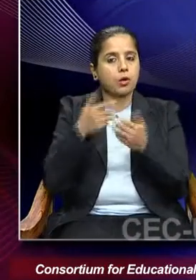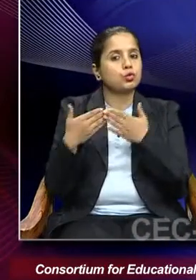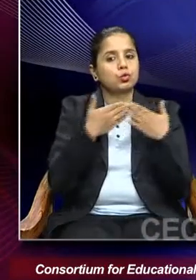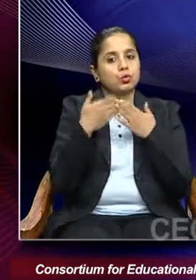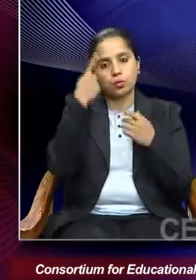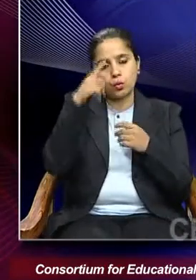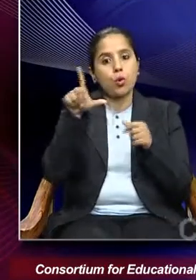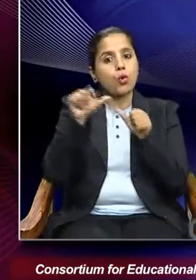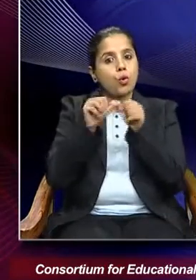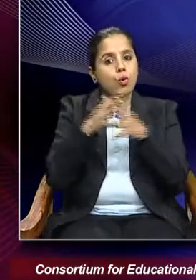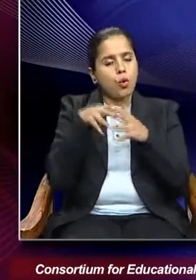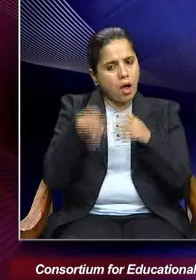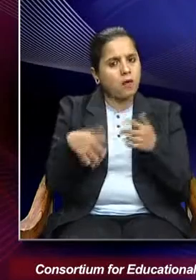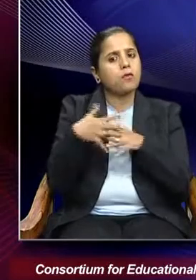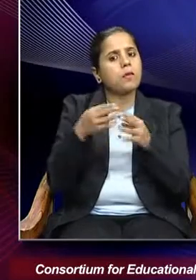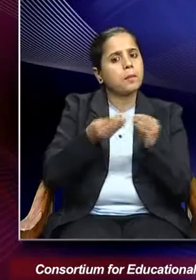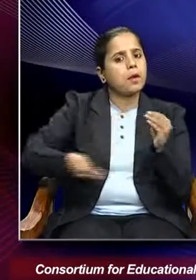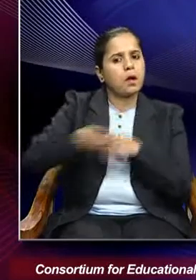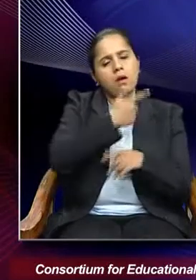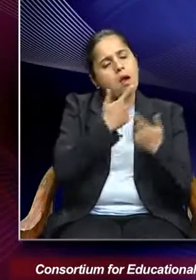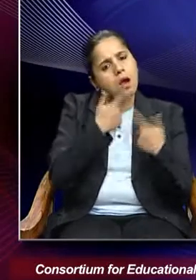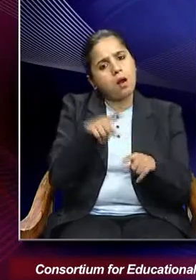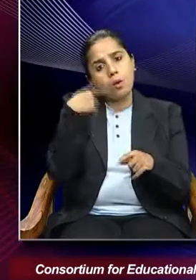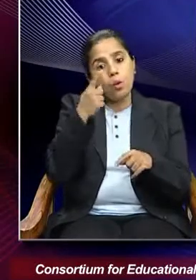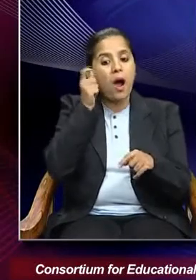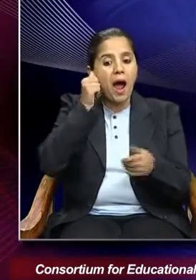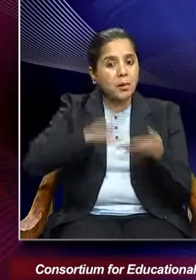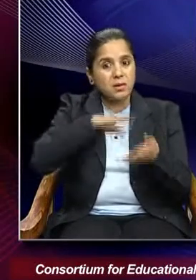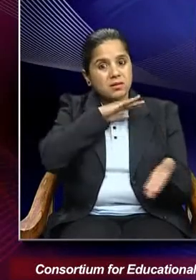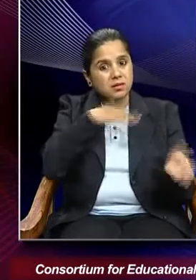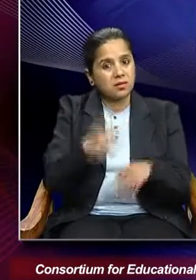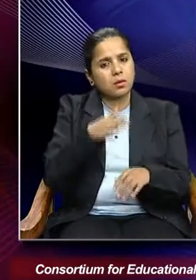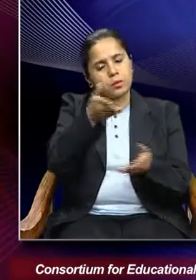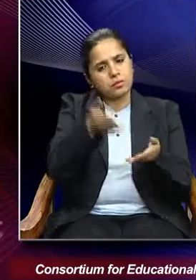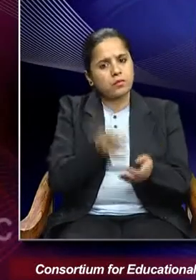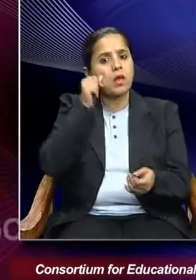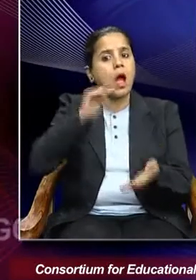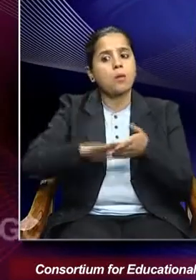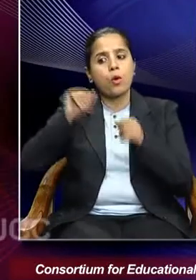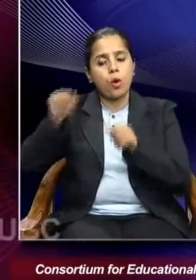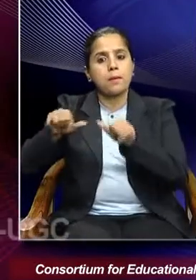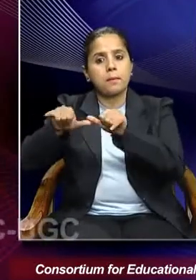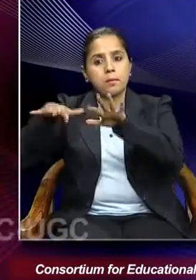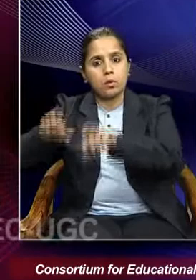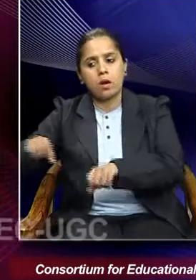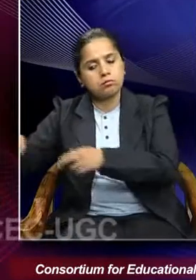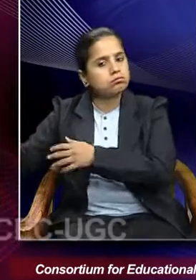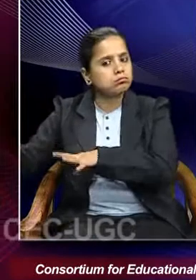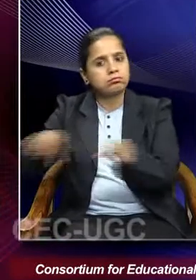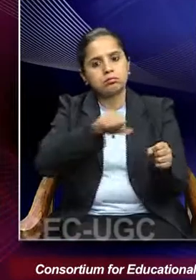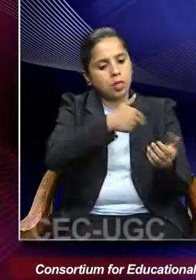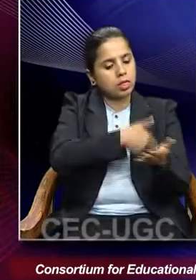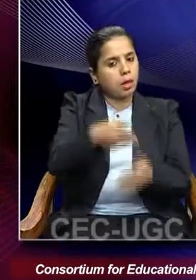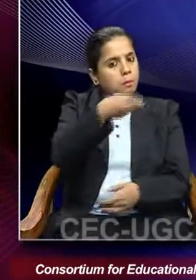in Bengal allowed the widow to inherit her husband's property. And